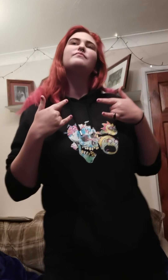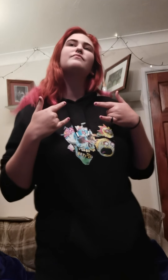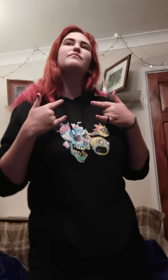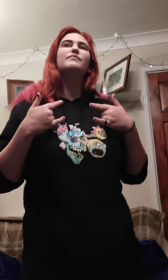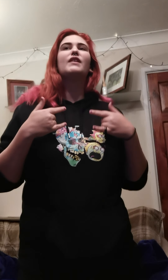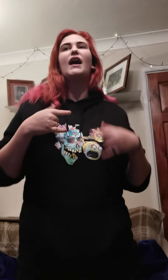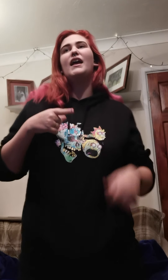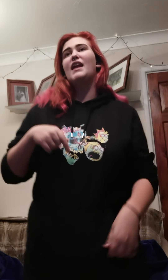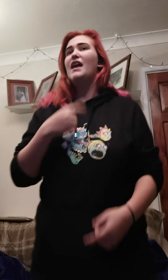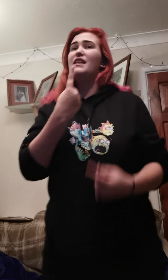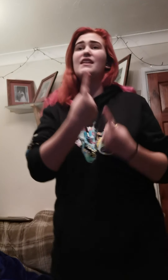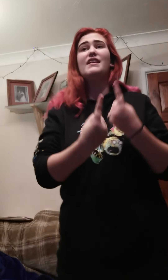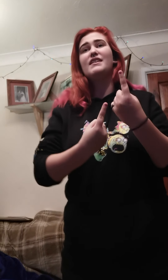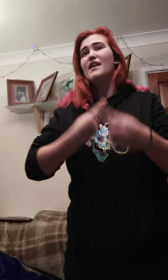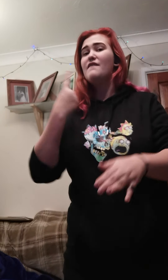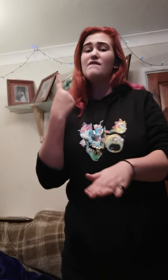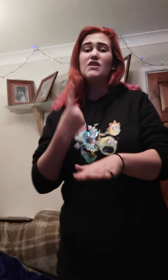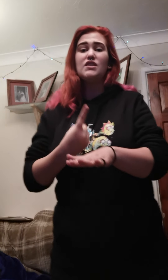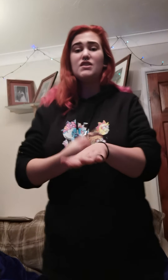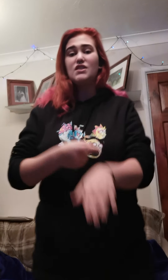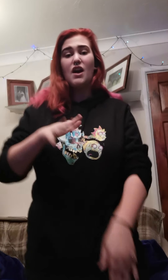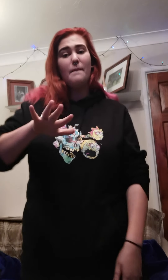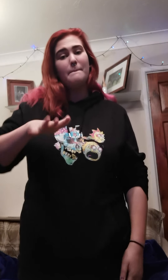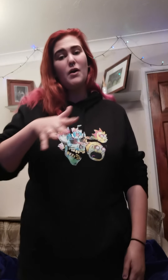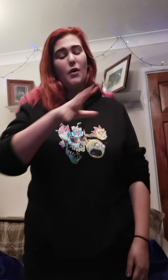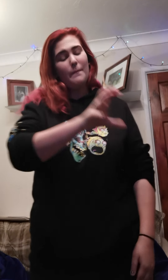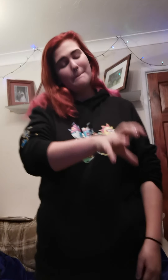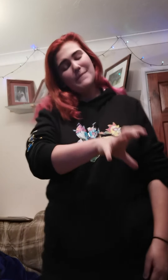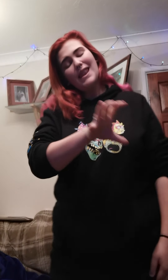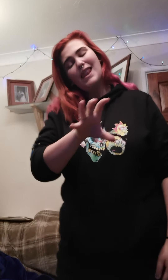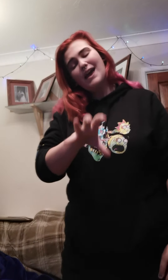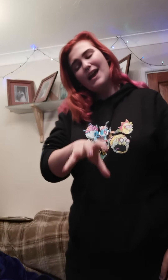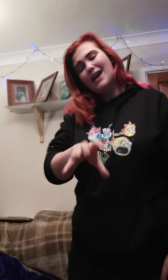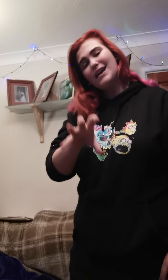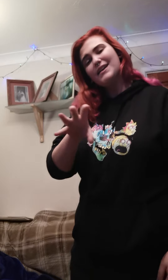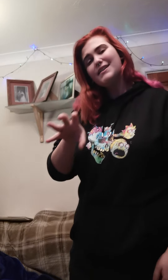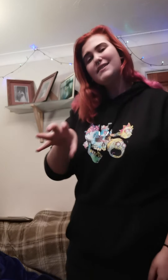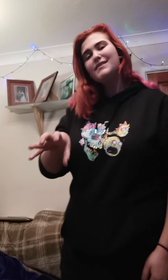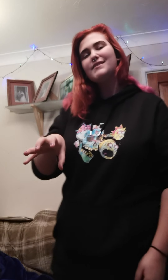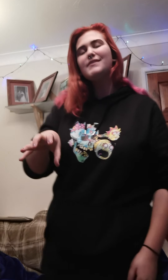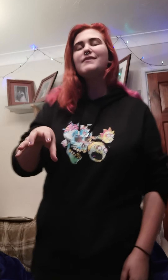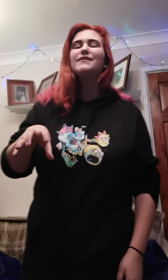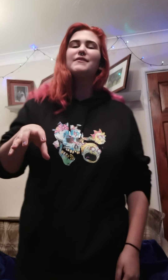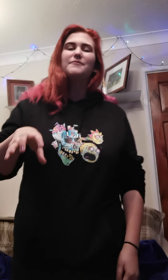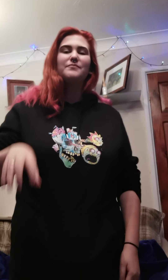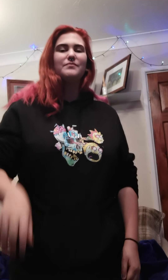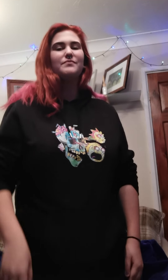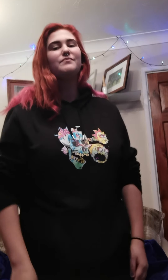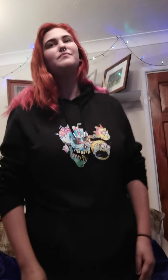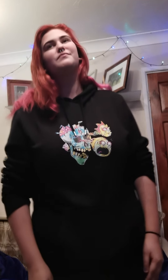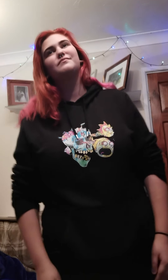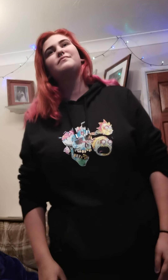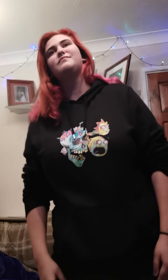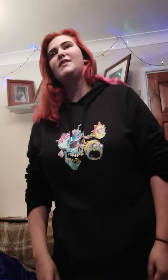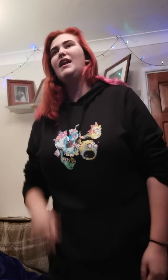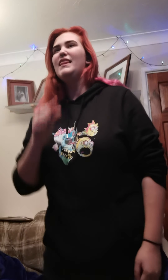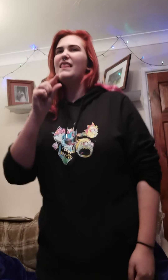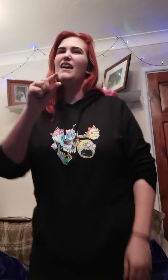feeling Giving time only Cause we